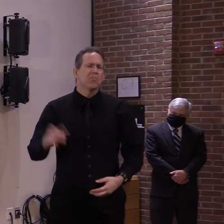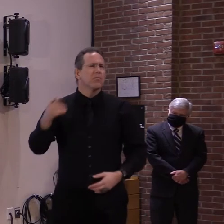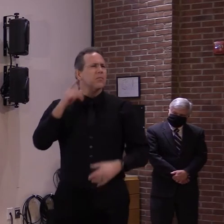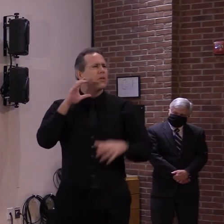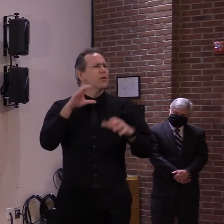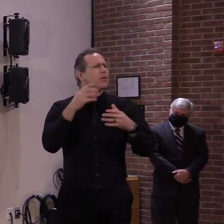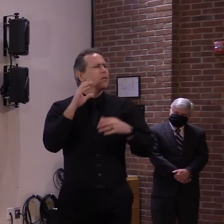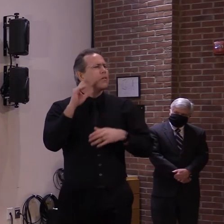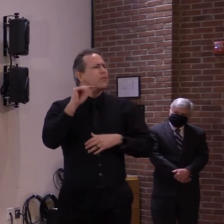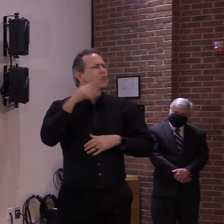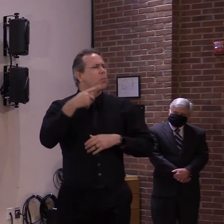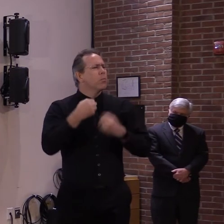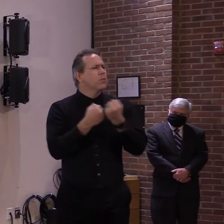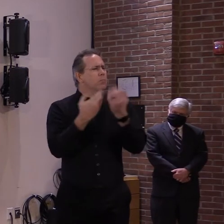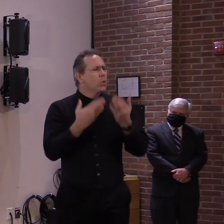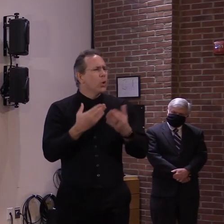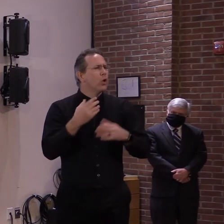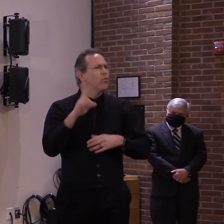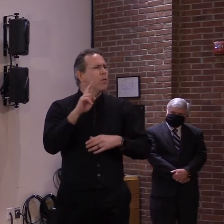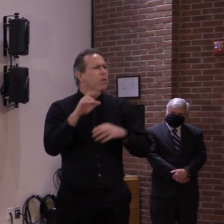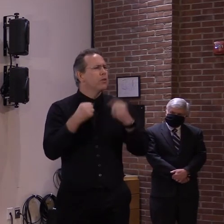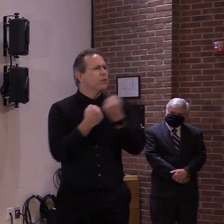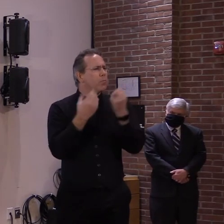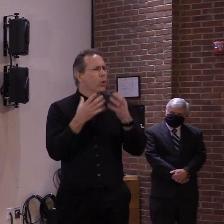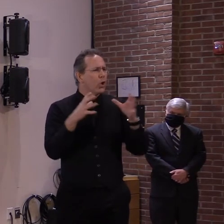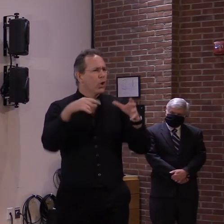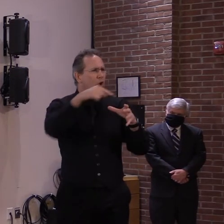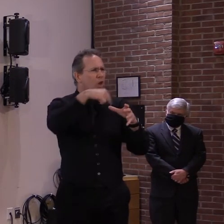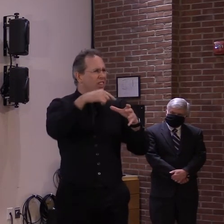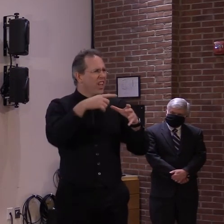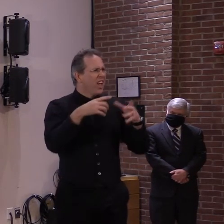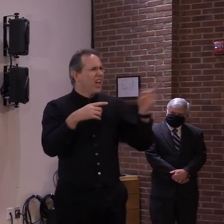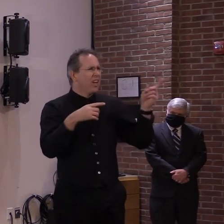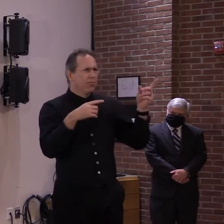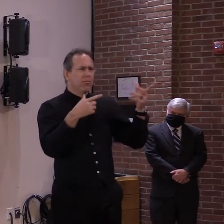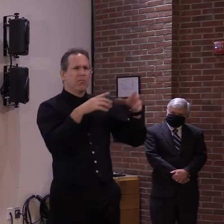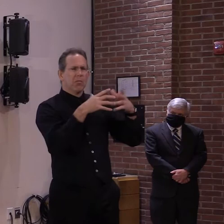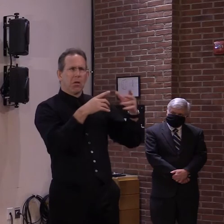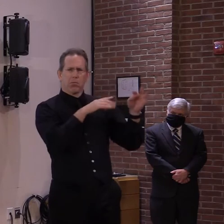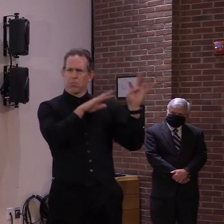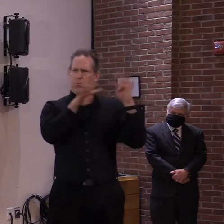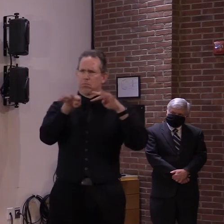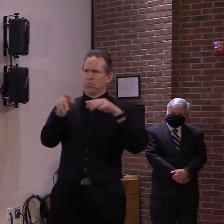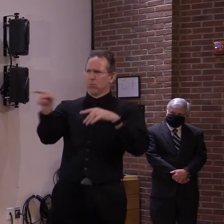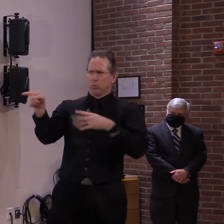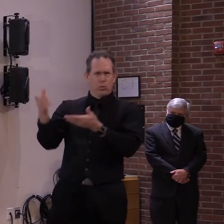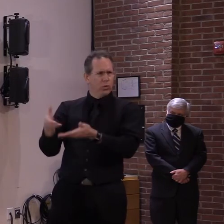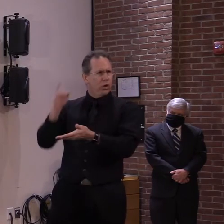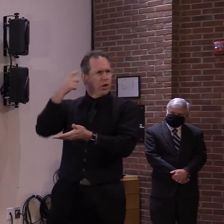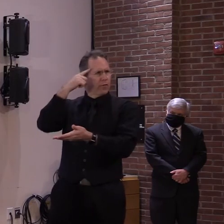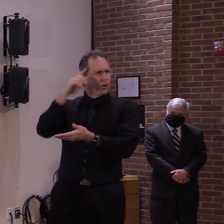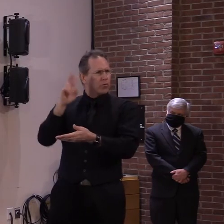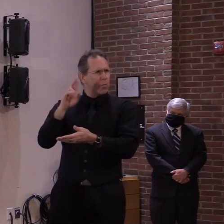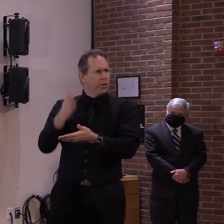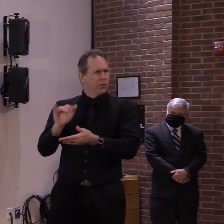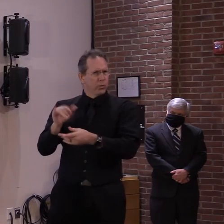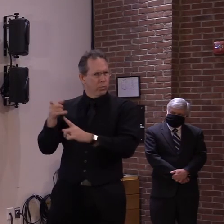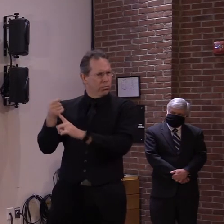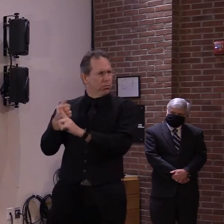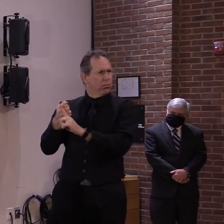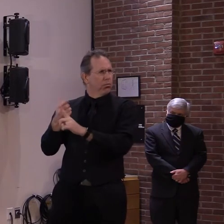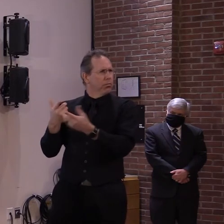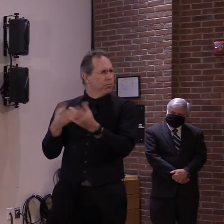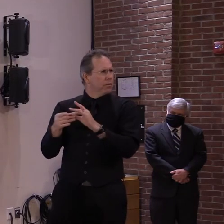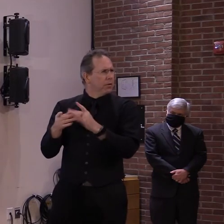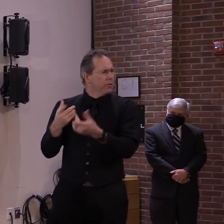weeks? Yeah. Uh, first of all, you know, over the last four years, as you know, um, I have not been